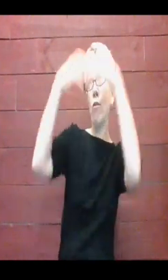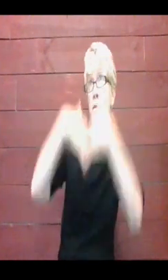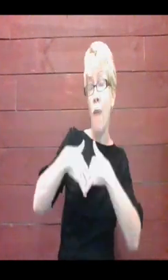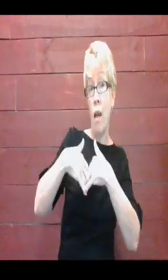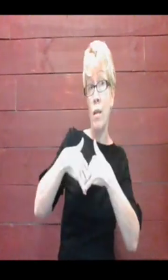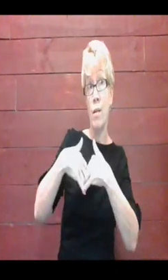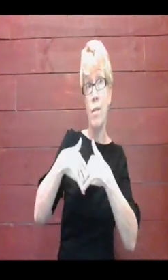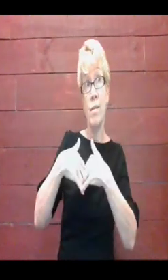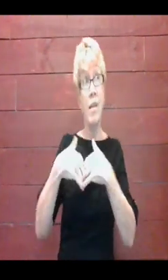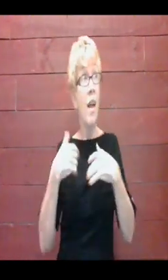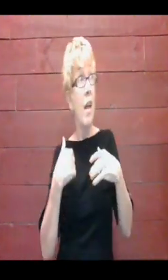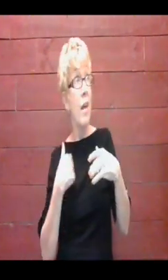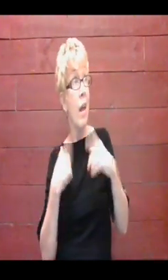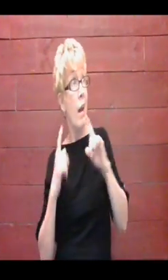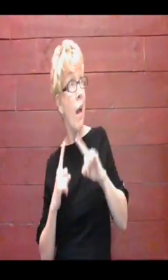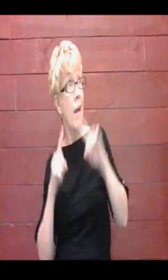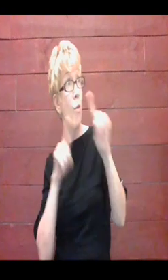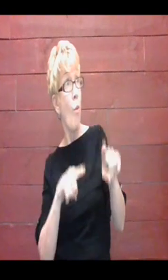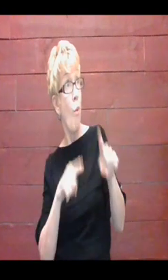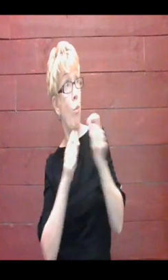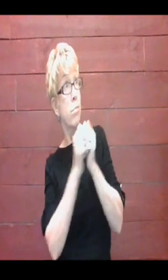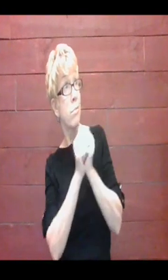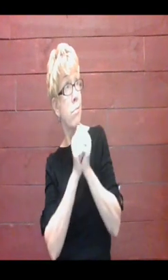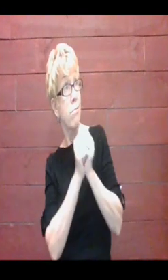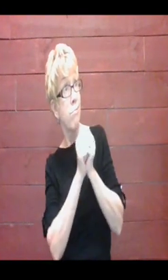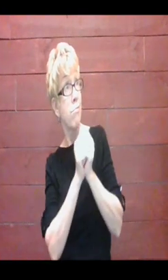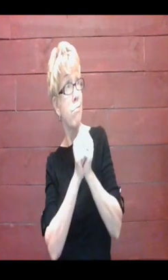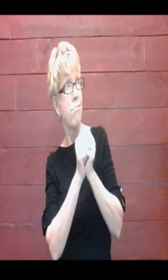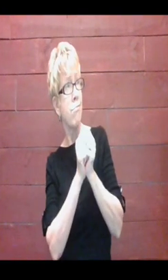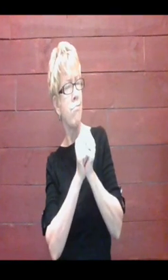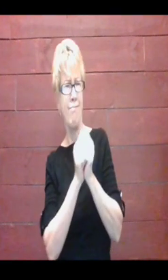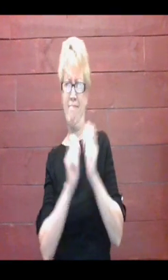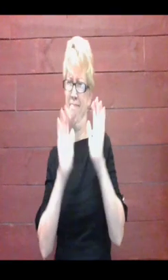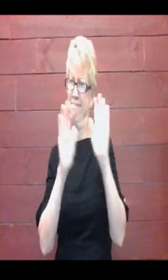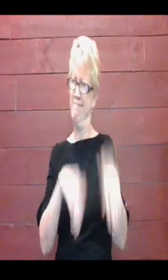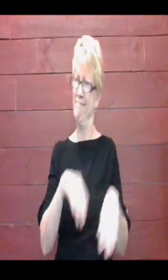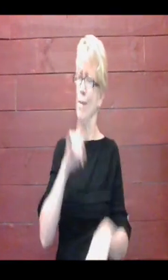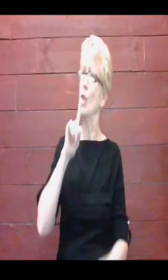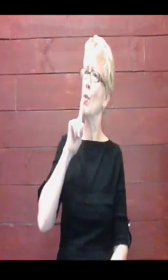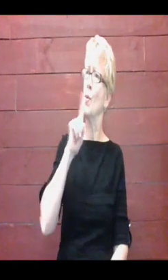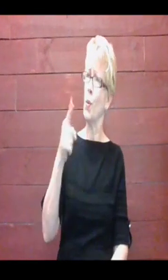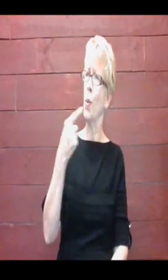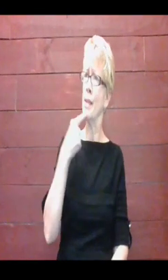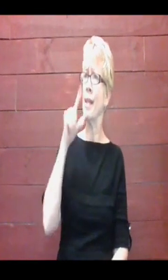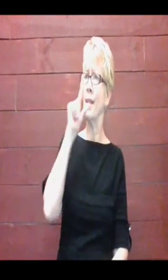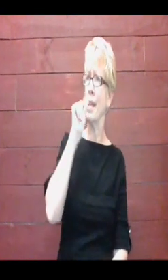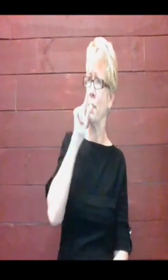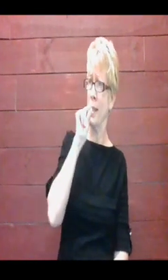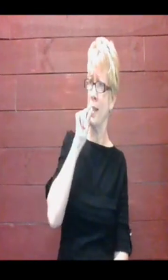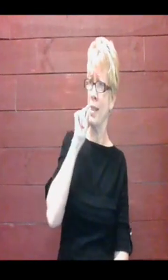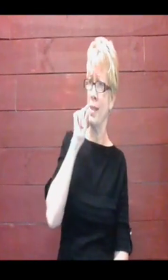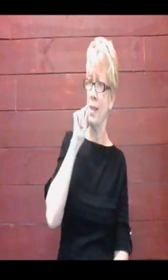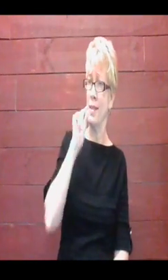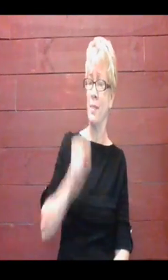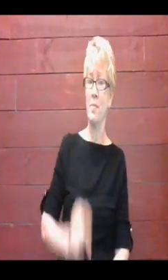May I come with you? asked Ducky Lucky. Certainly, replied Henny Penny.